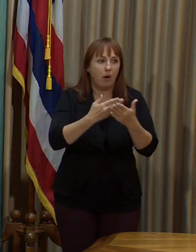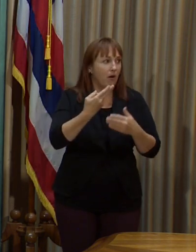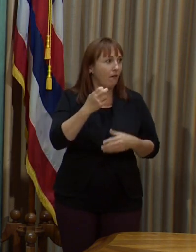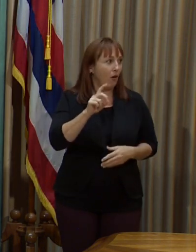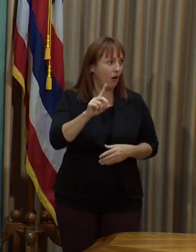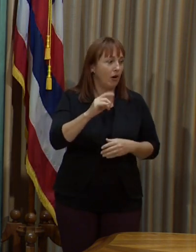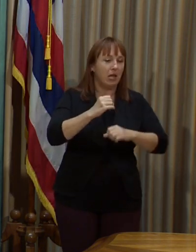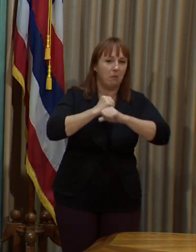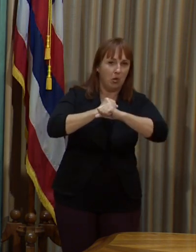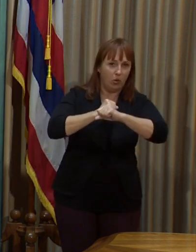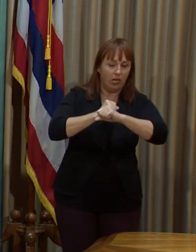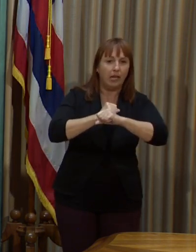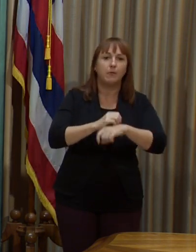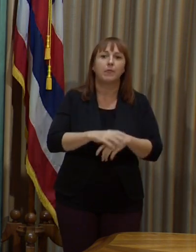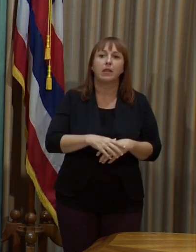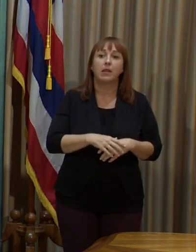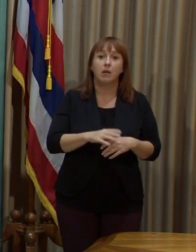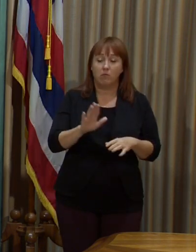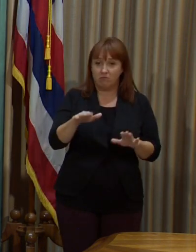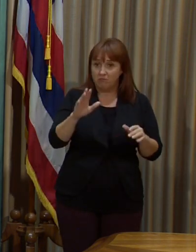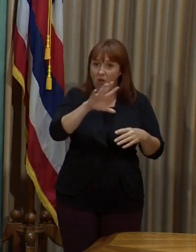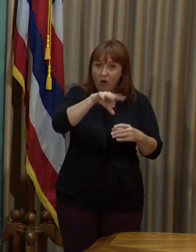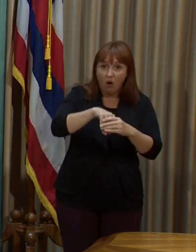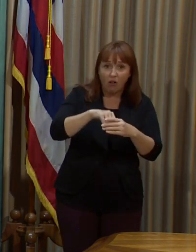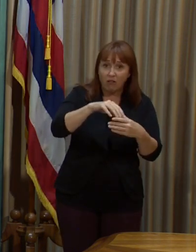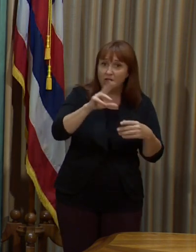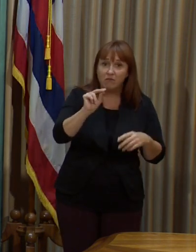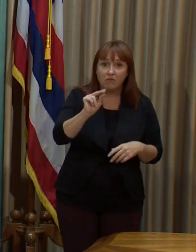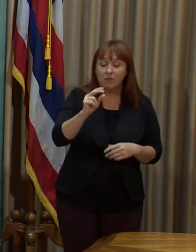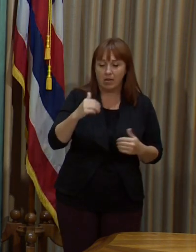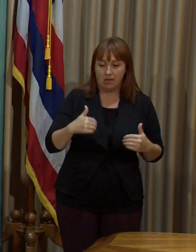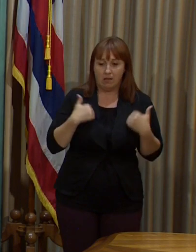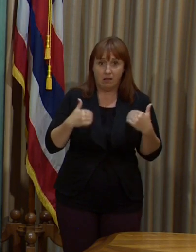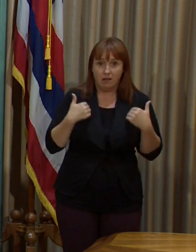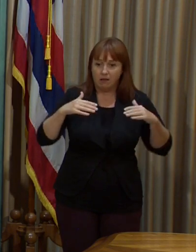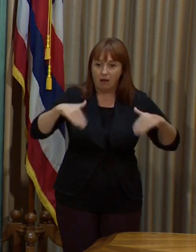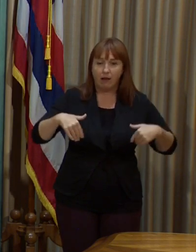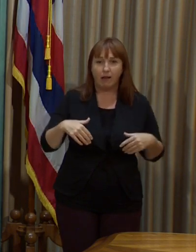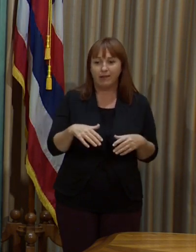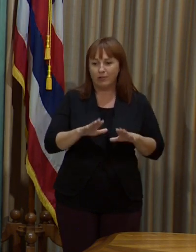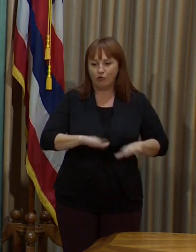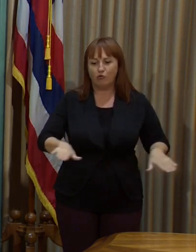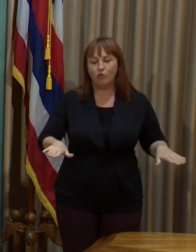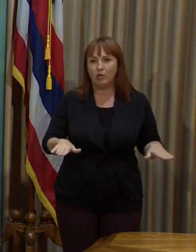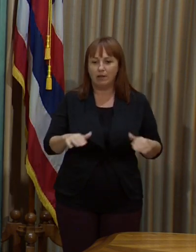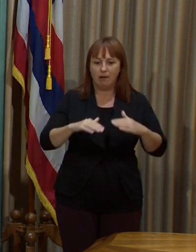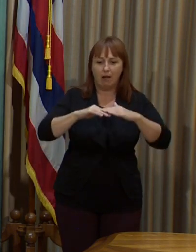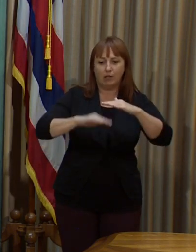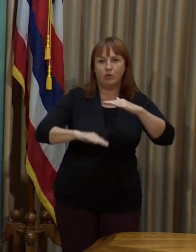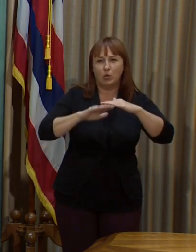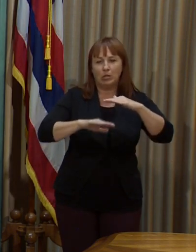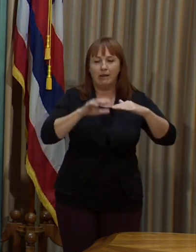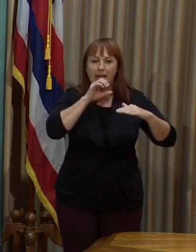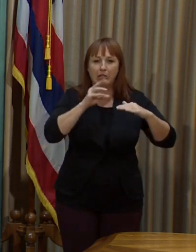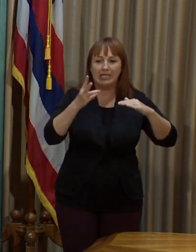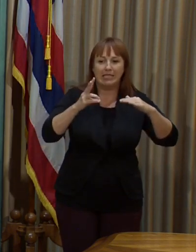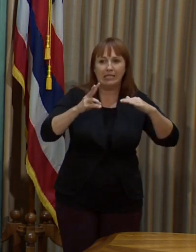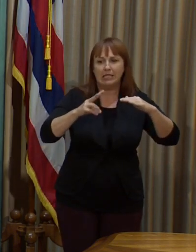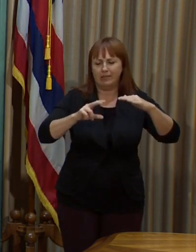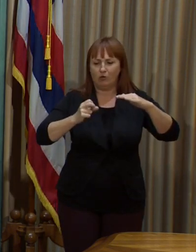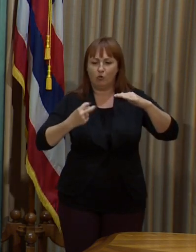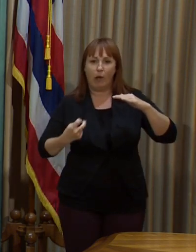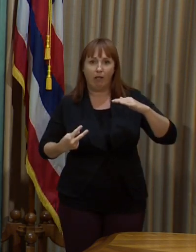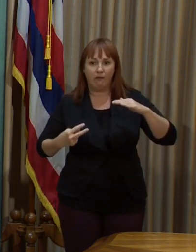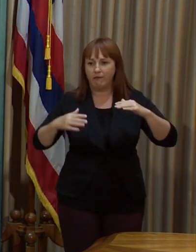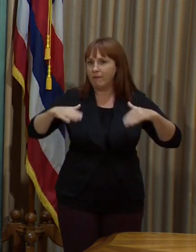won't be for everyone, because adolescents will not be vaccinated, and certainly archaic, you know, under age 16, 12,